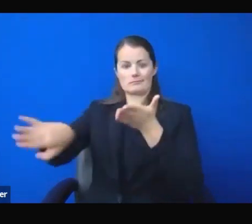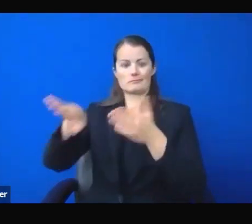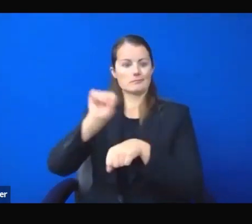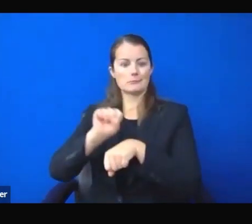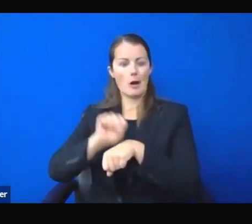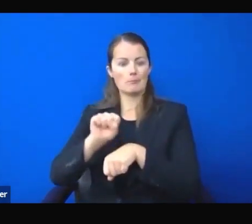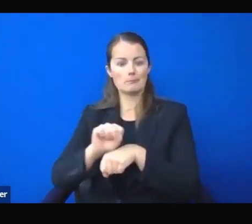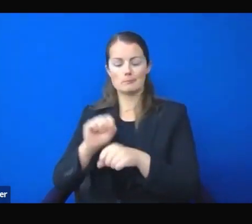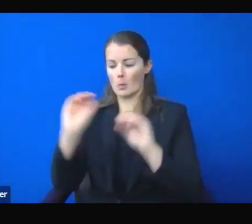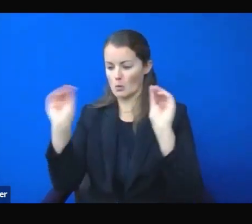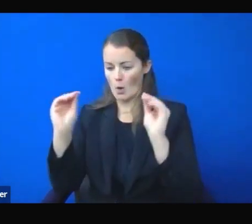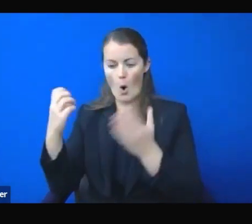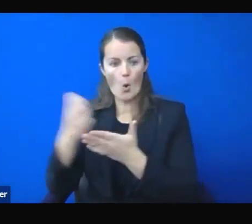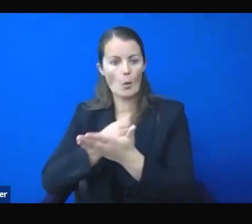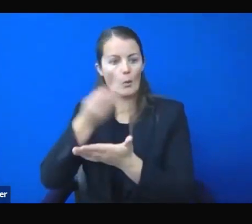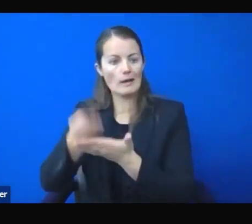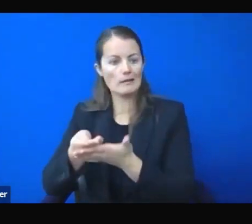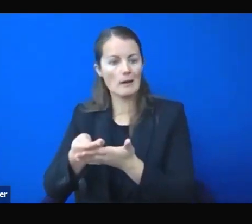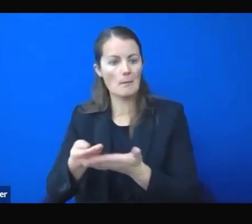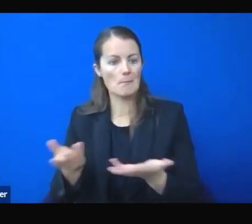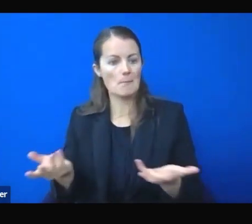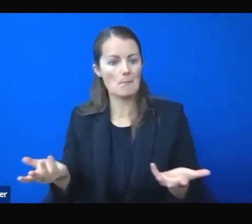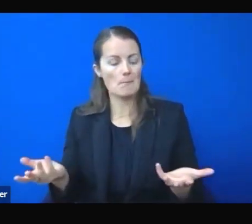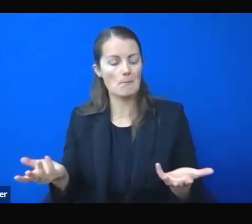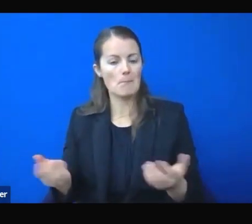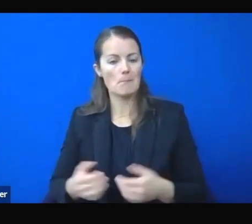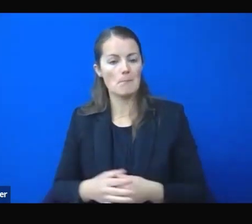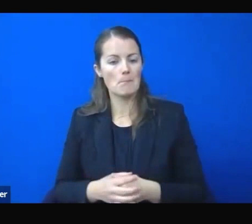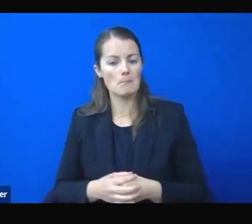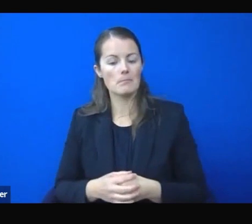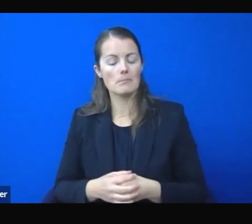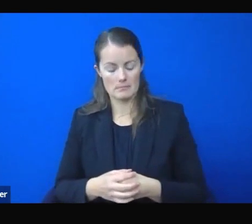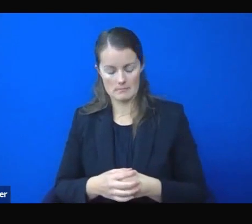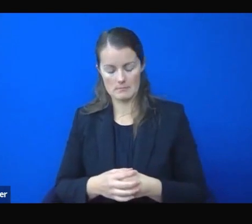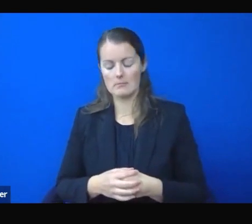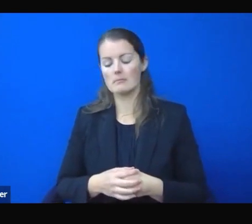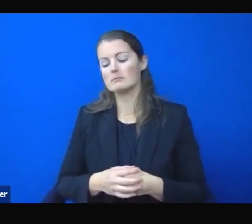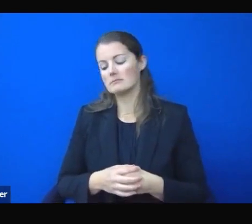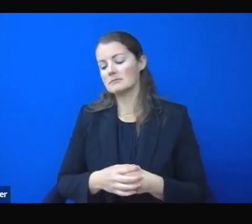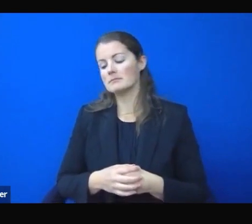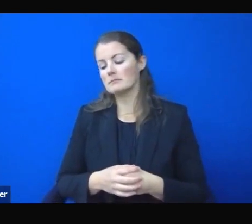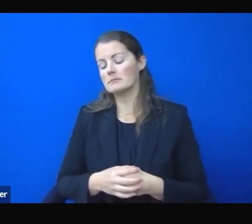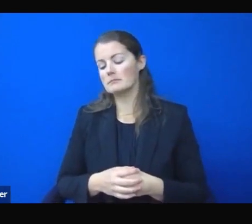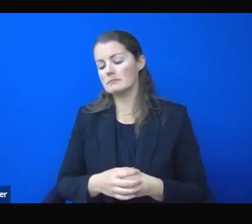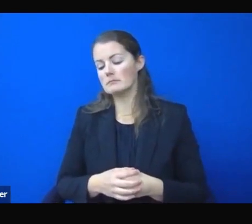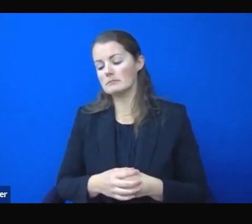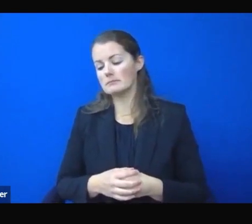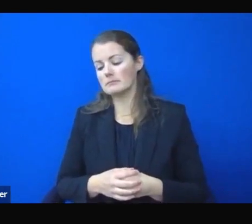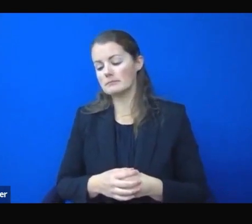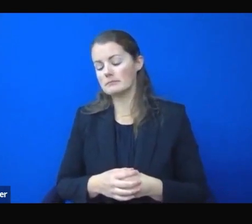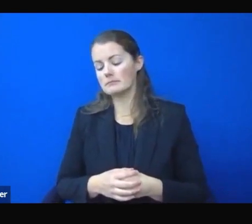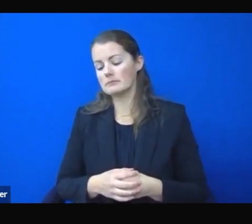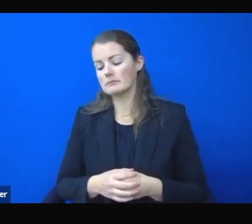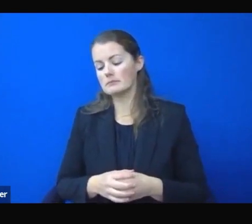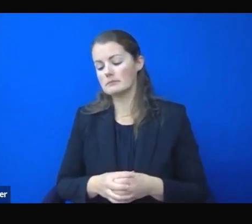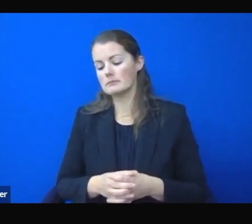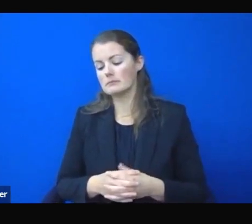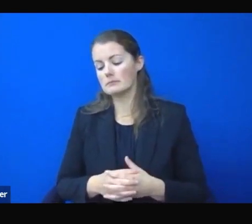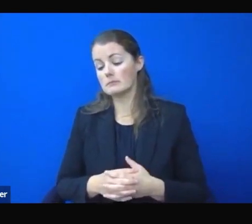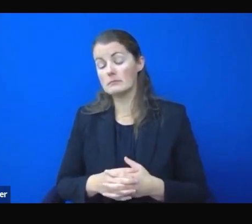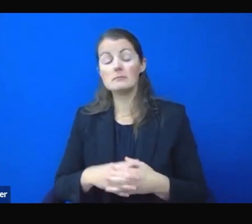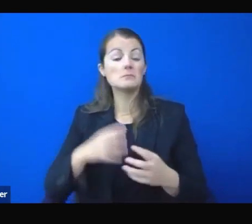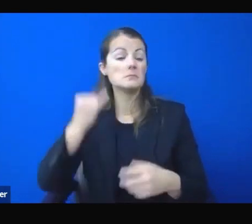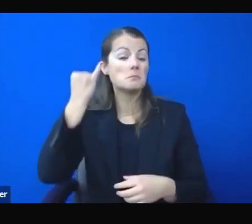here's why else gaming matters in this state and what the White House doesn't seem to understand. If this has to shut down again,